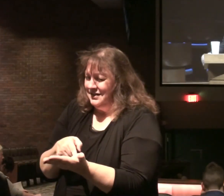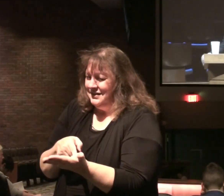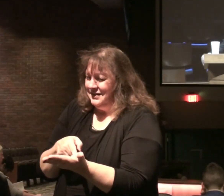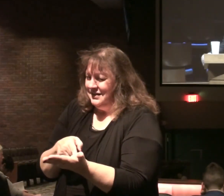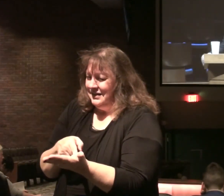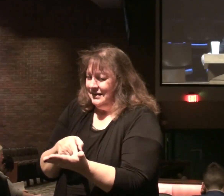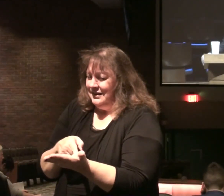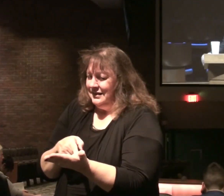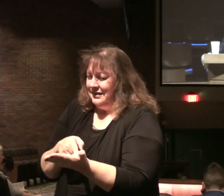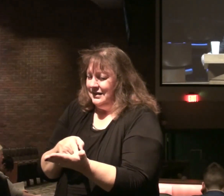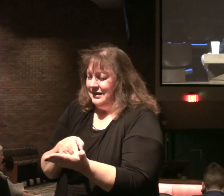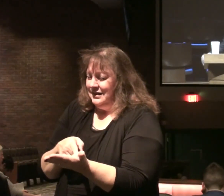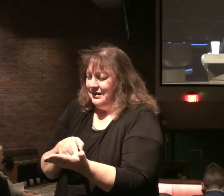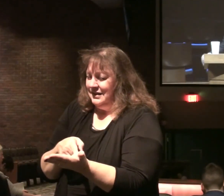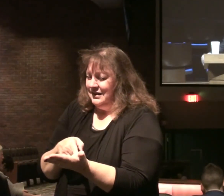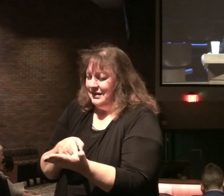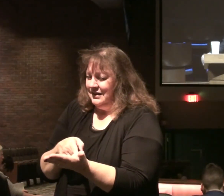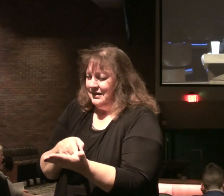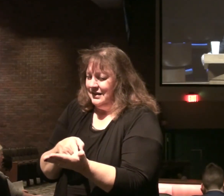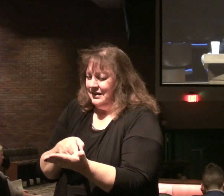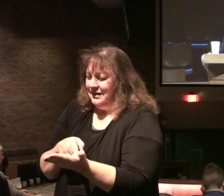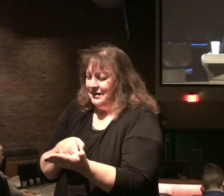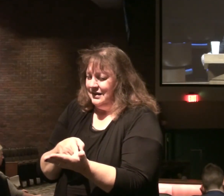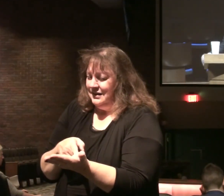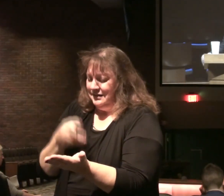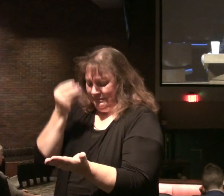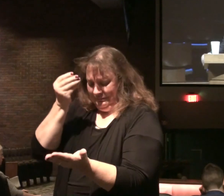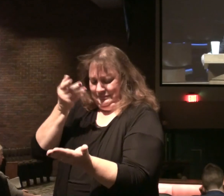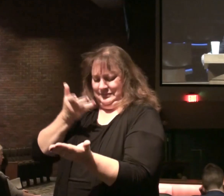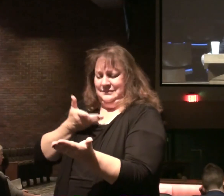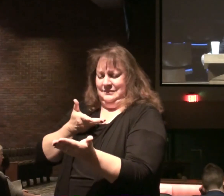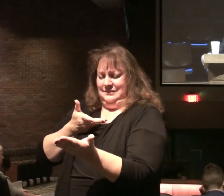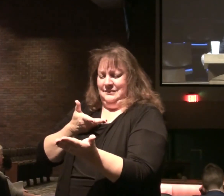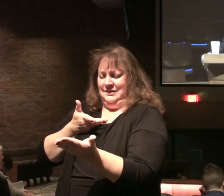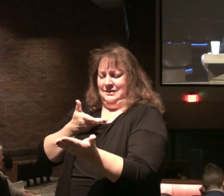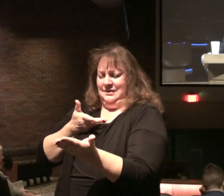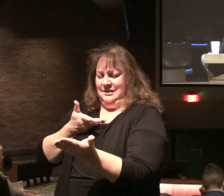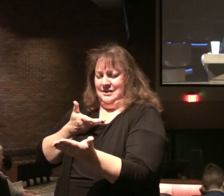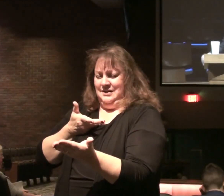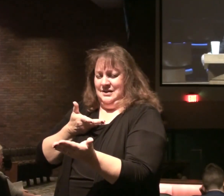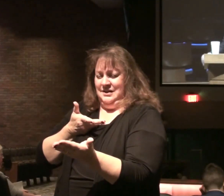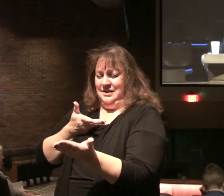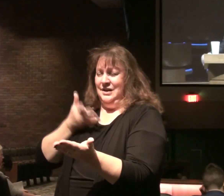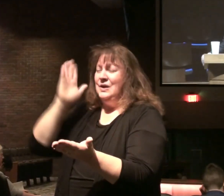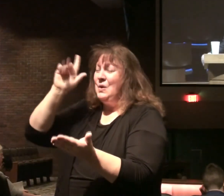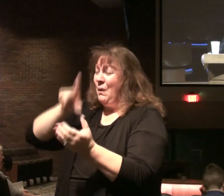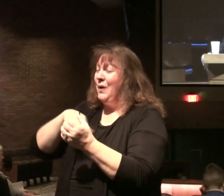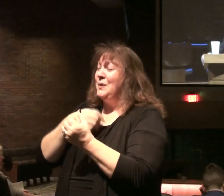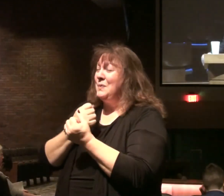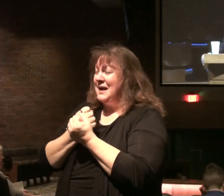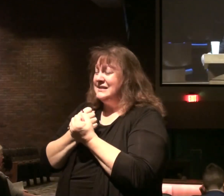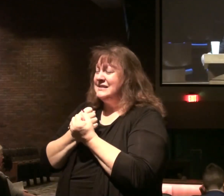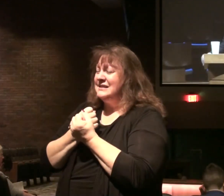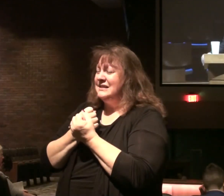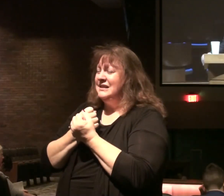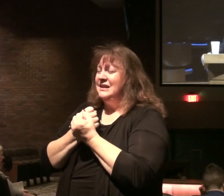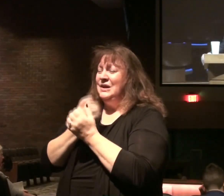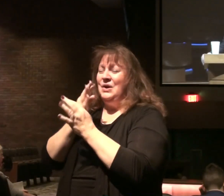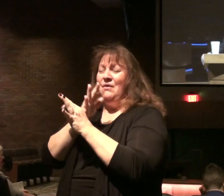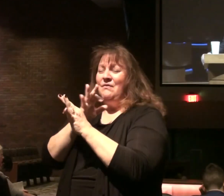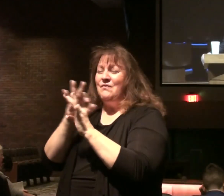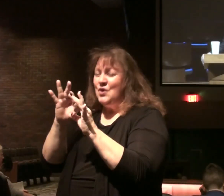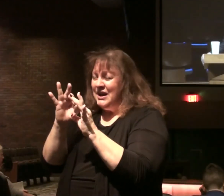And hear what you have said. Be told of the offer of your grace. A free